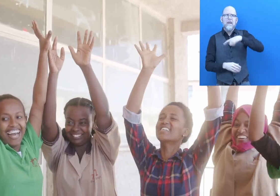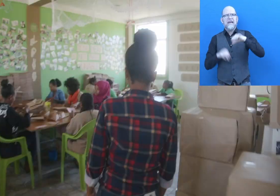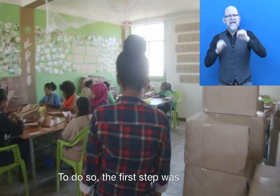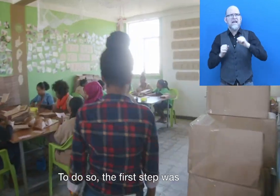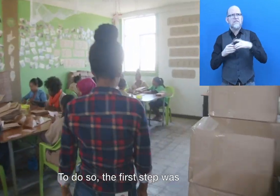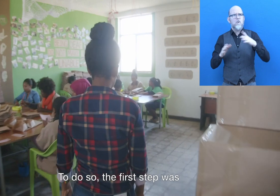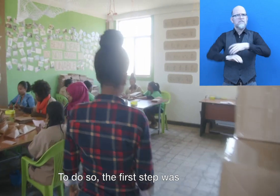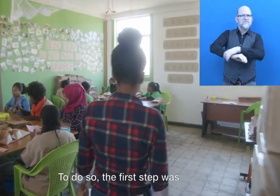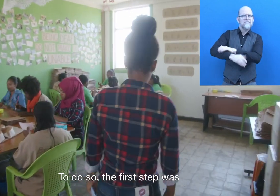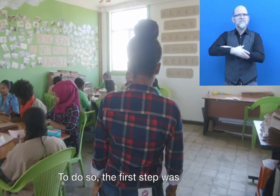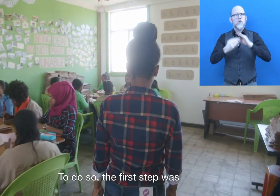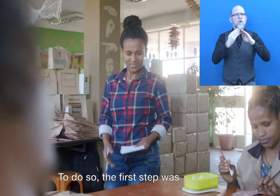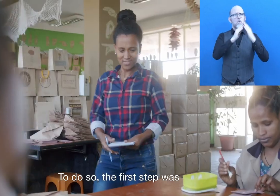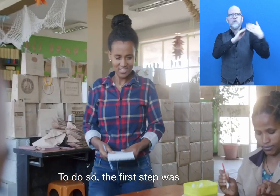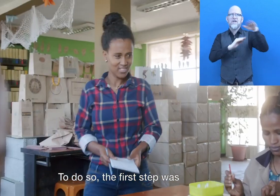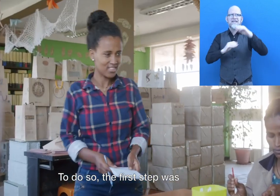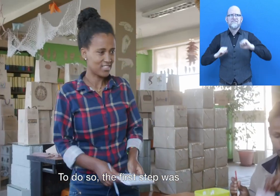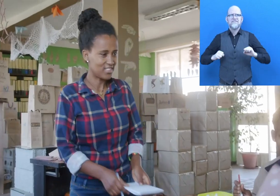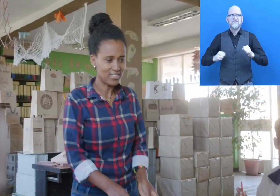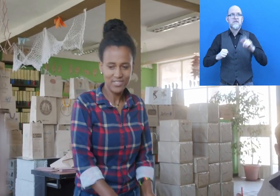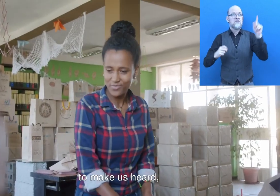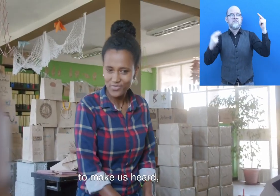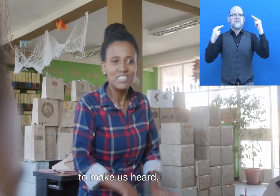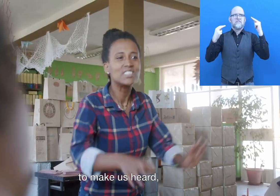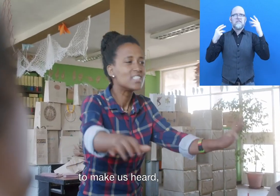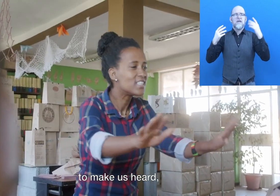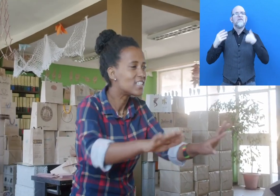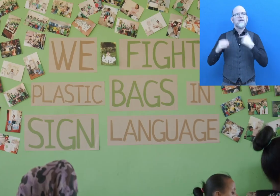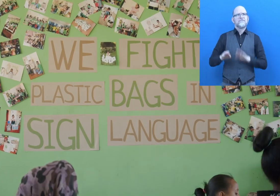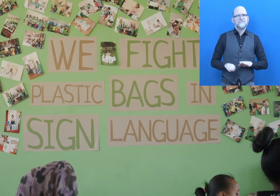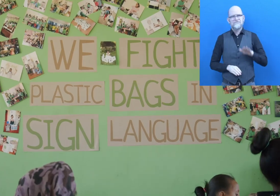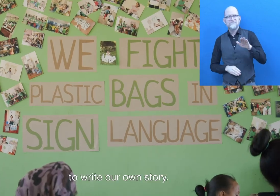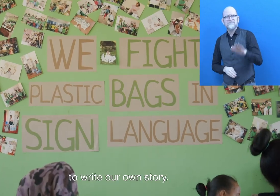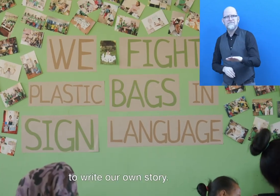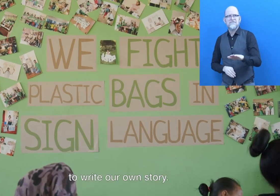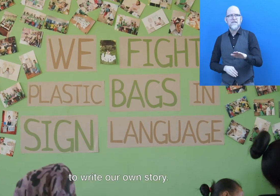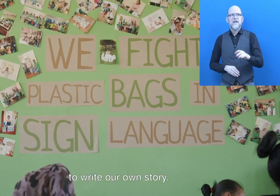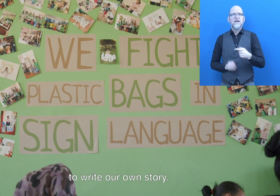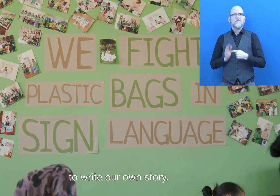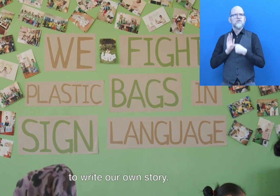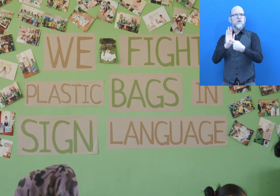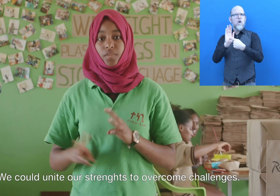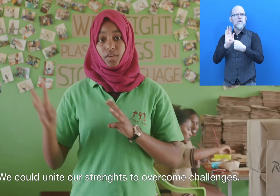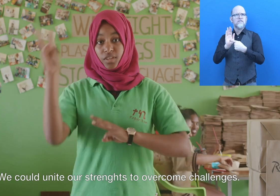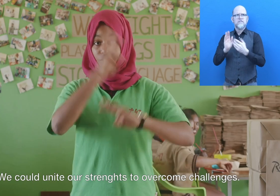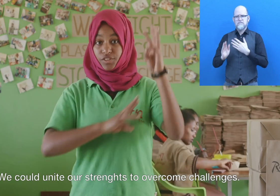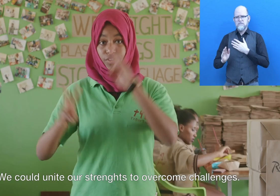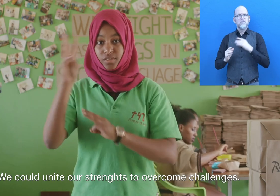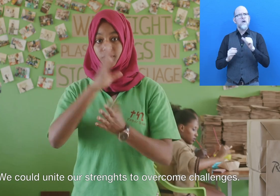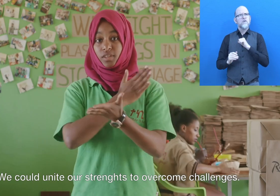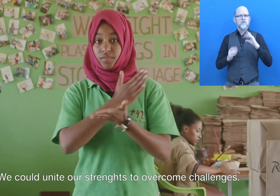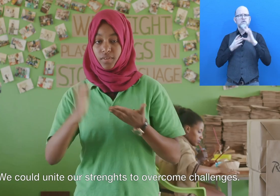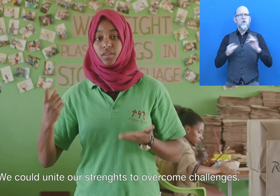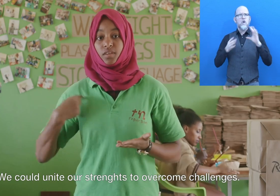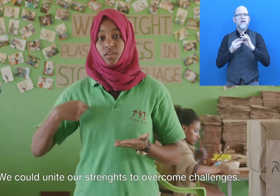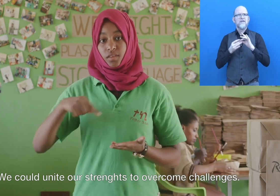us. To do so, the first step was to make us heard. To write our own story. We